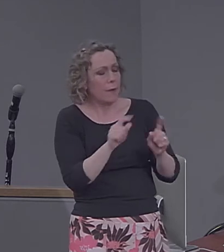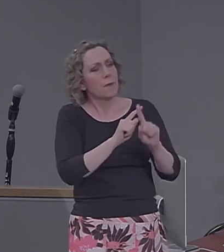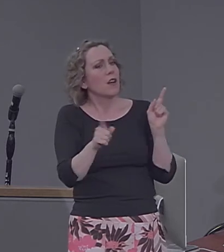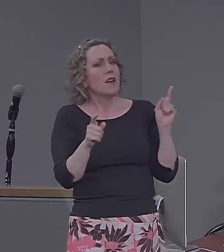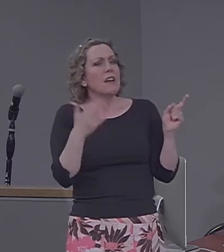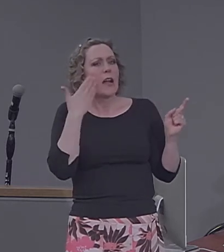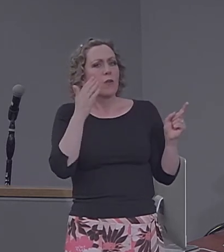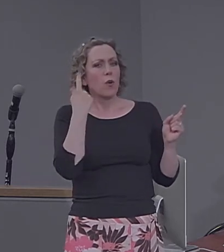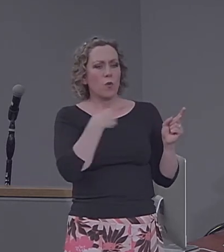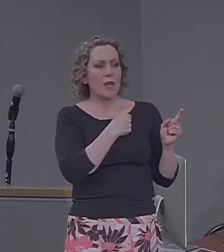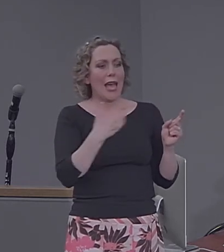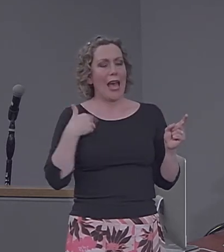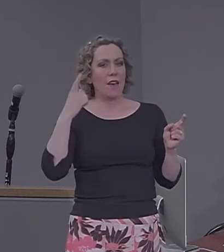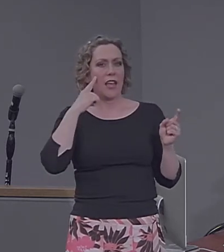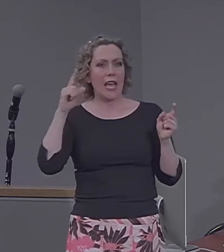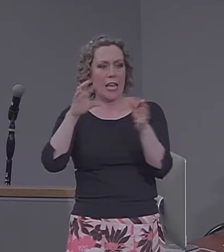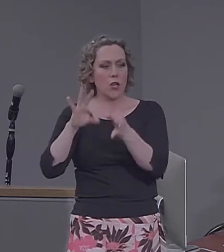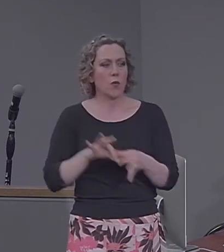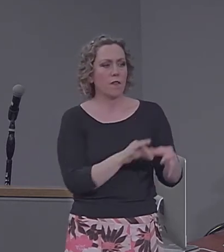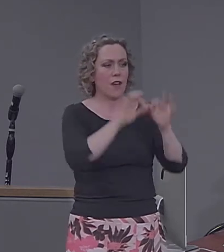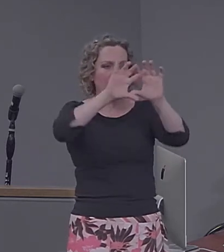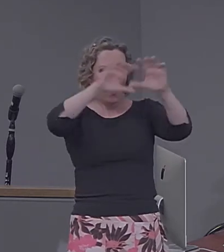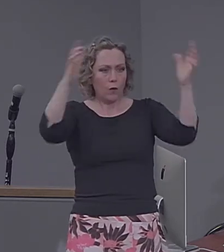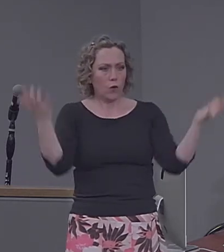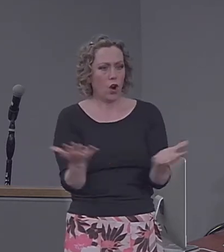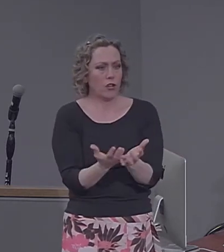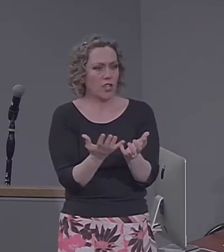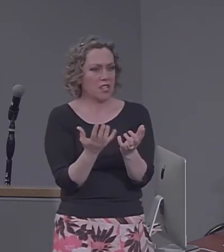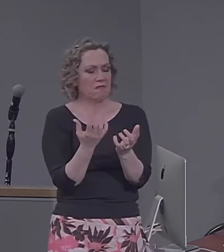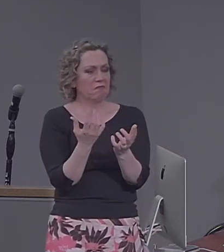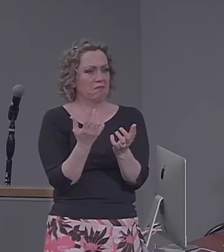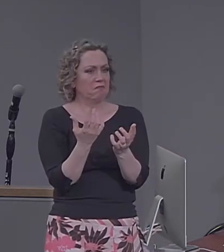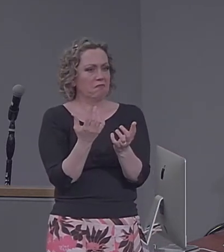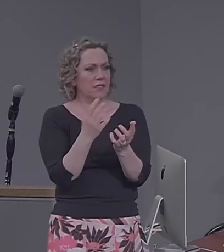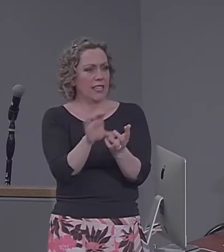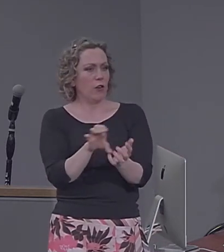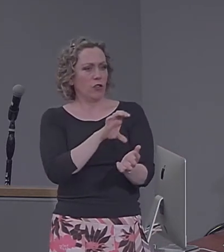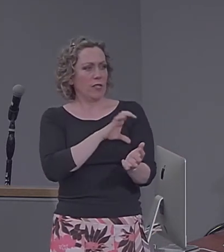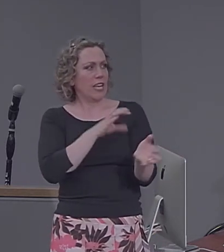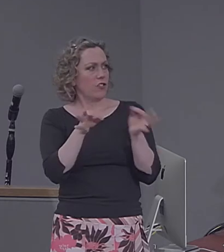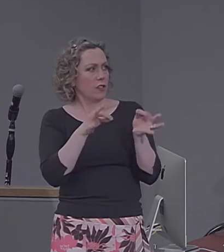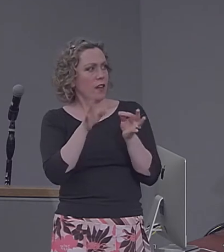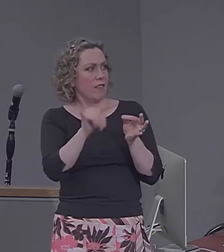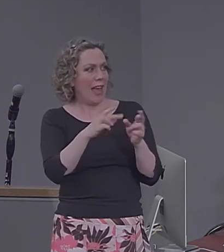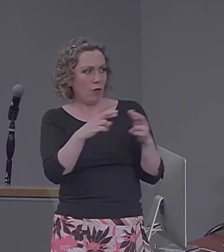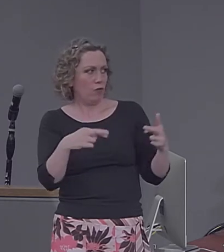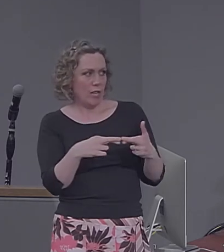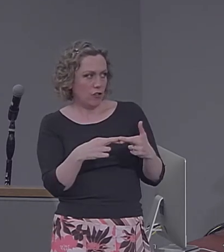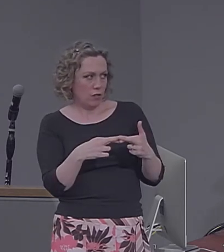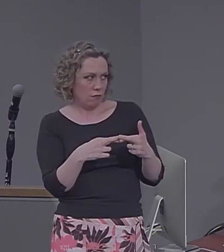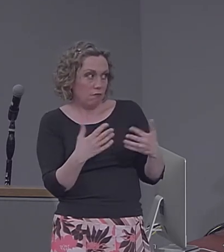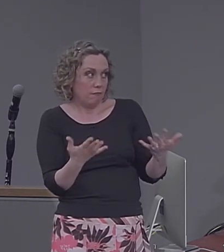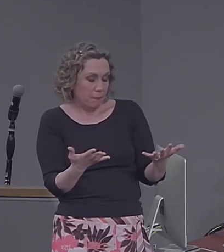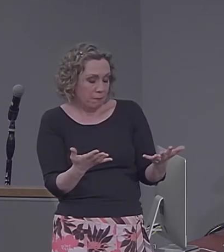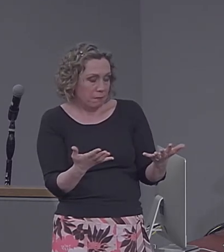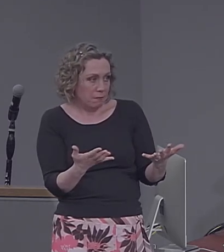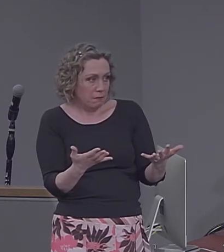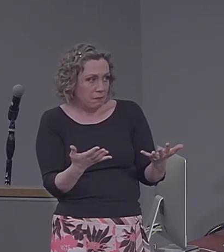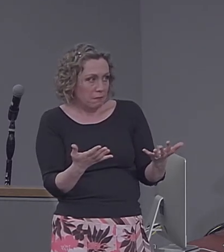a unified overarching characterization of that region given how it shows up in so